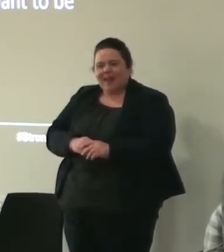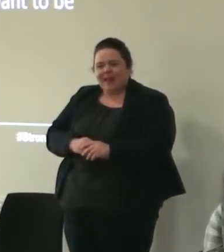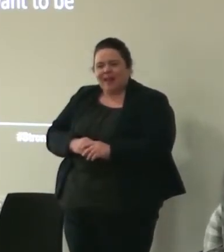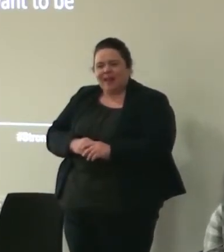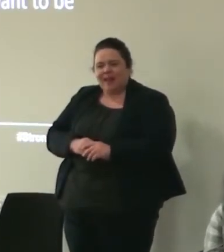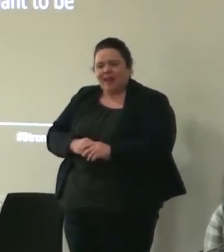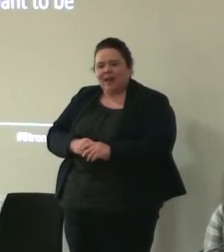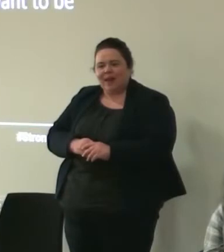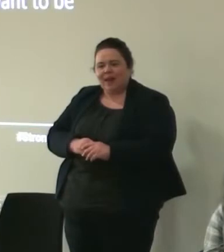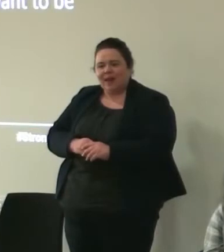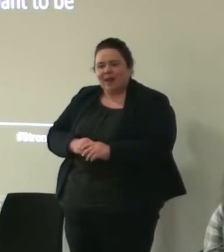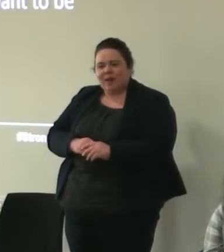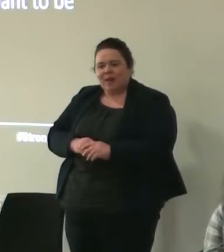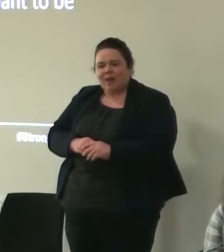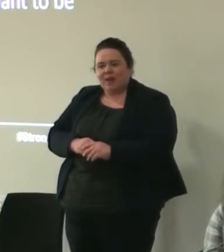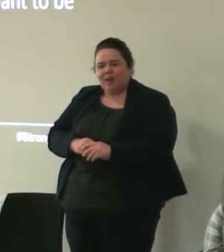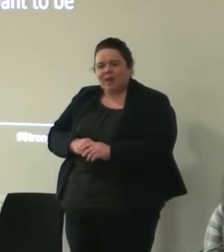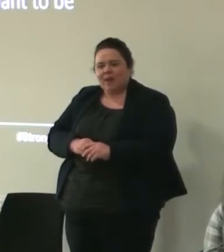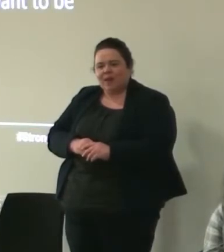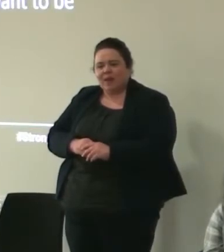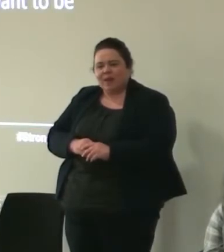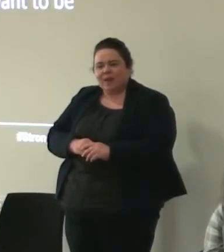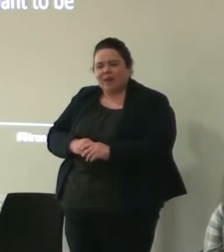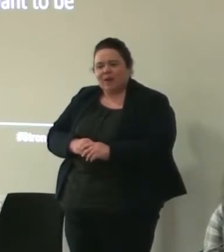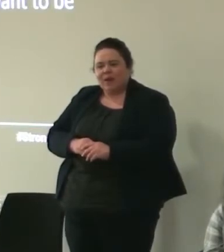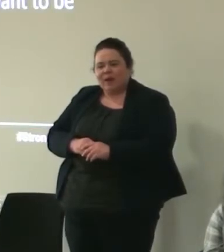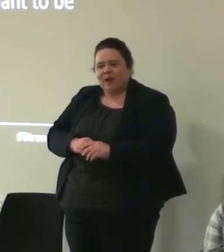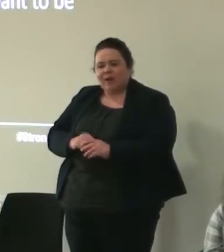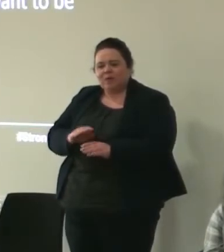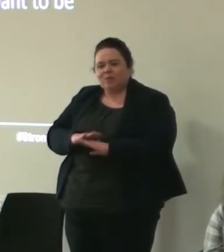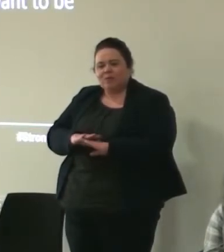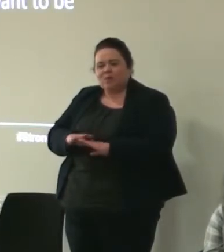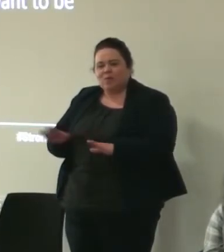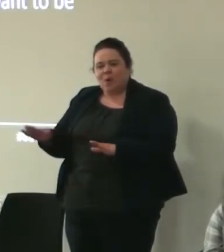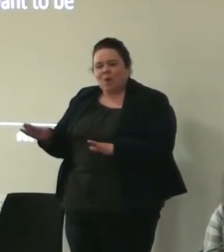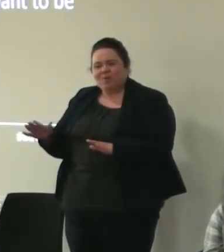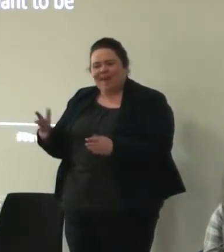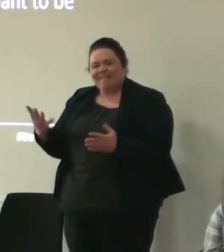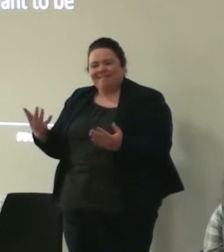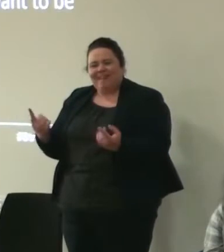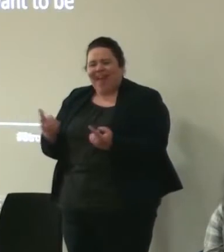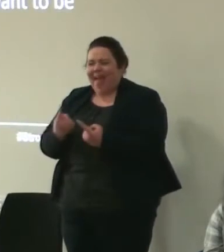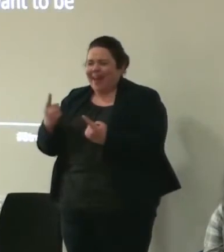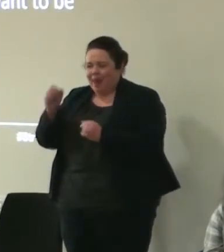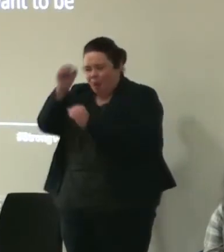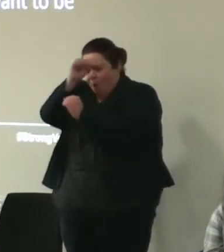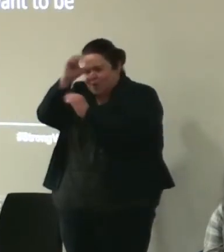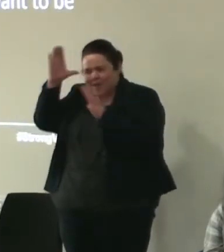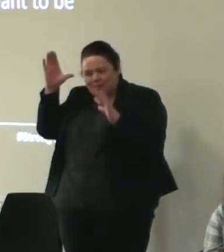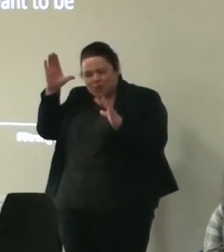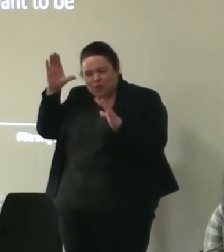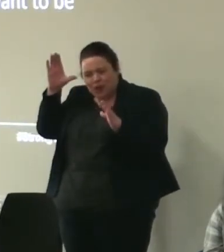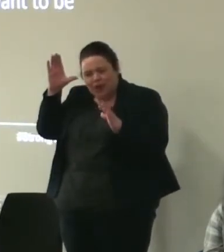put any don't have any pink conception about